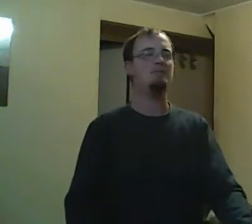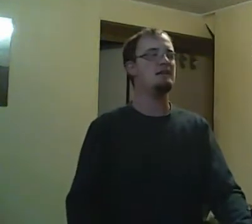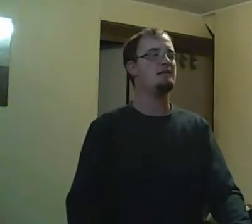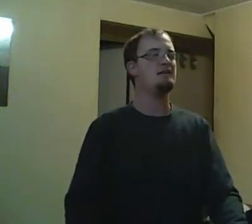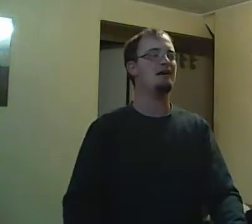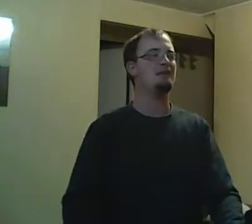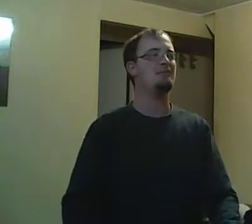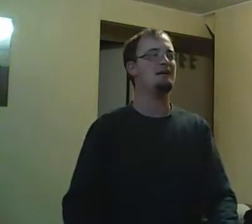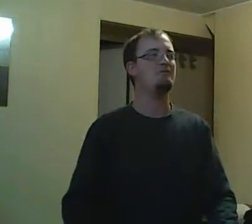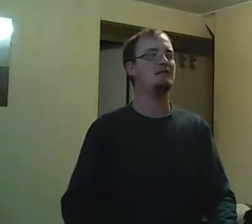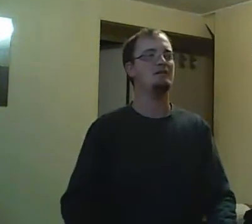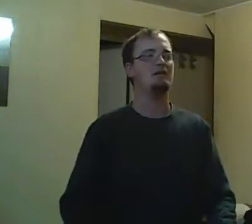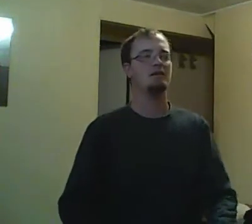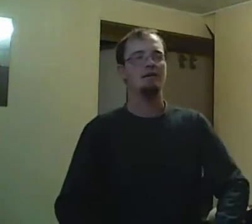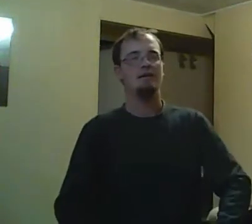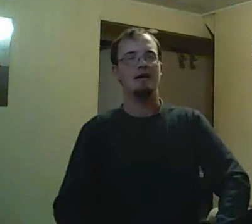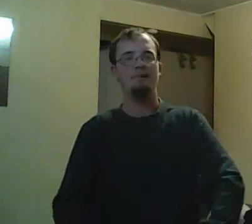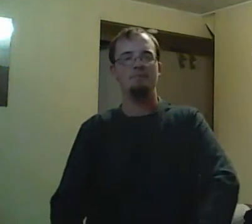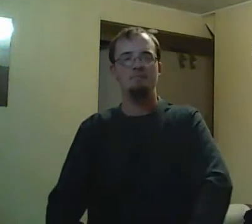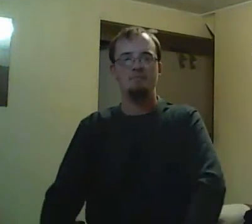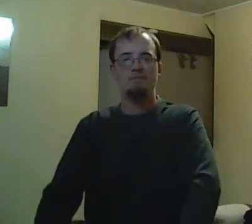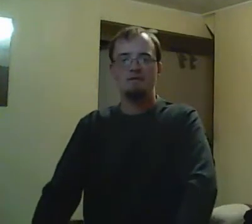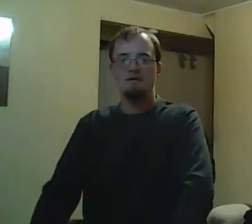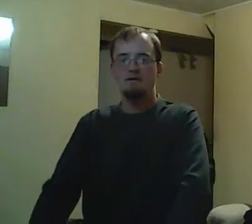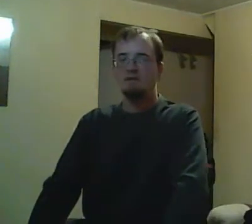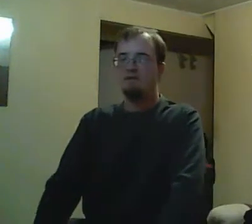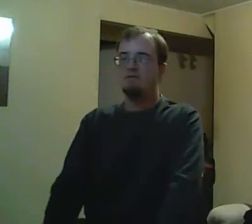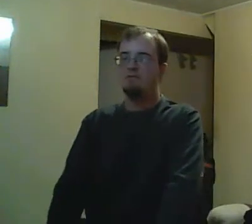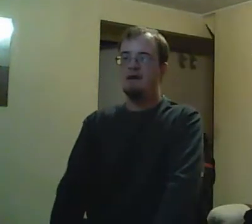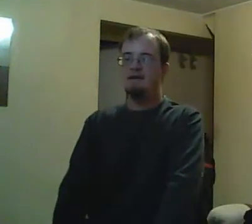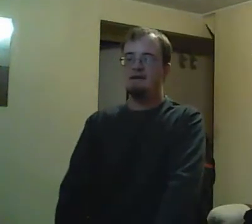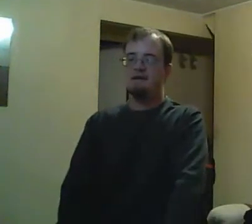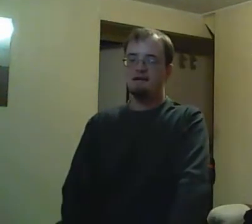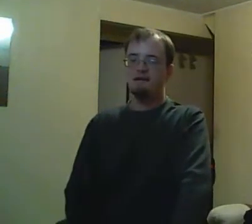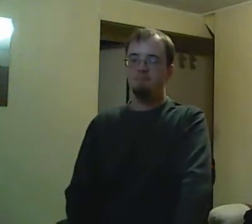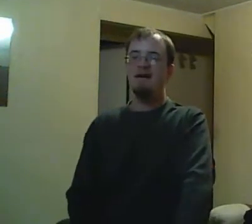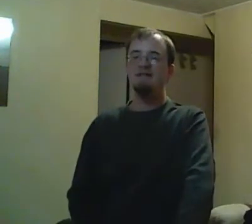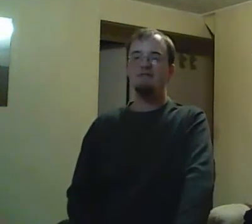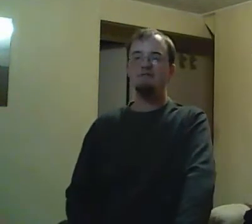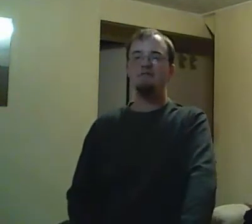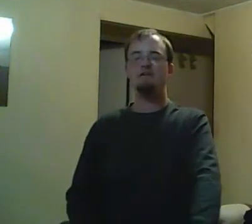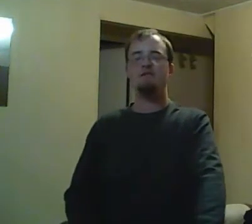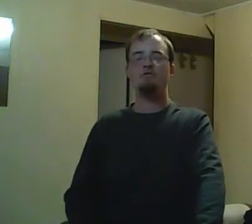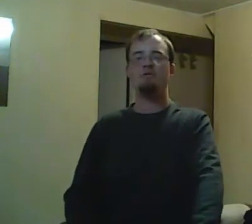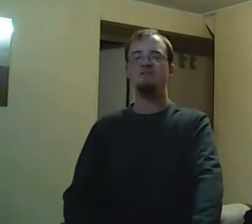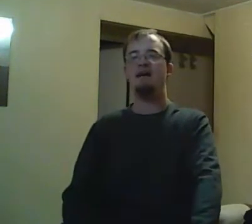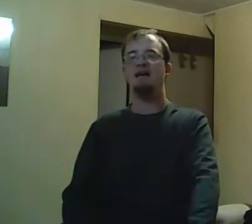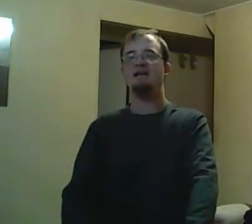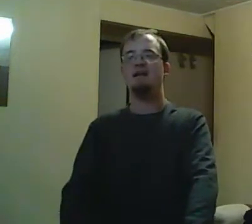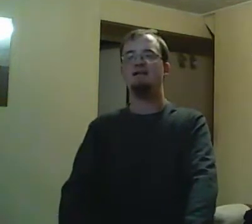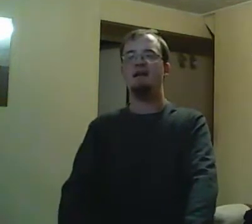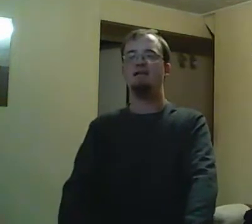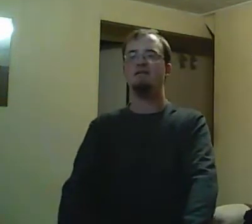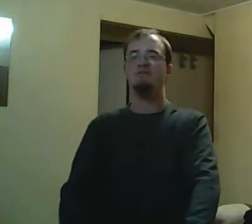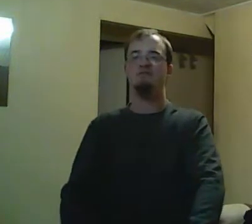refuses to be on the Quiz Bowl team with Jimmy and says, I have to figure something out. Emma tells him to tell Simpson.